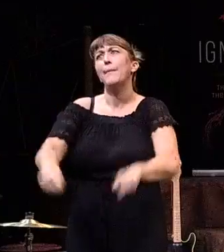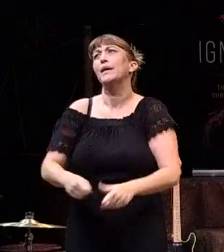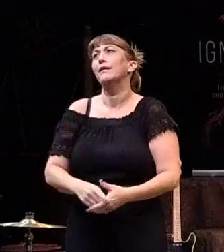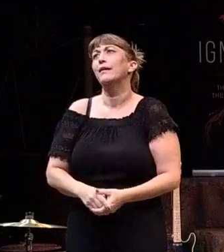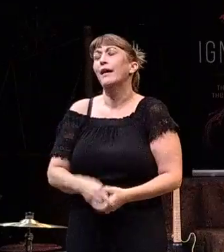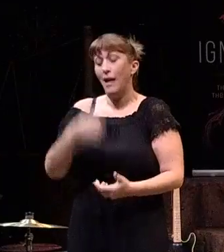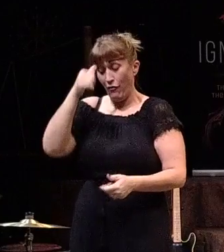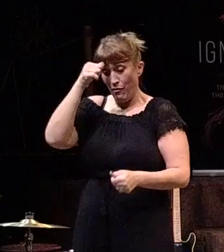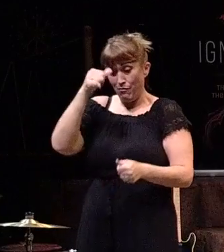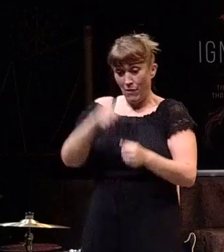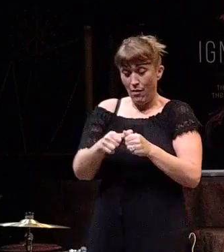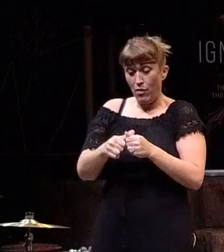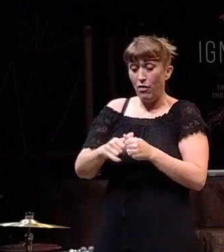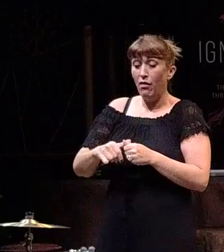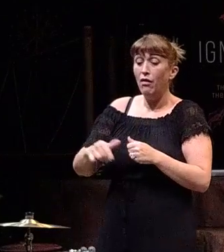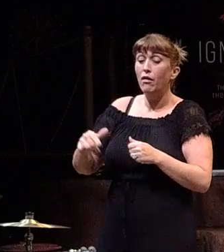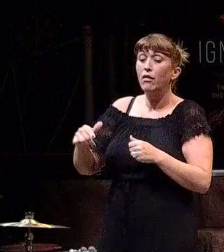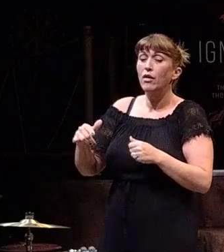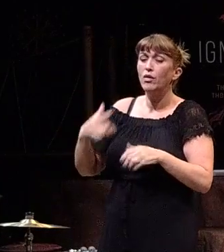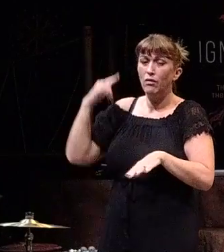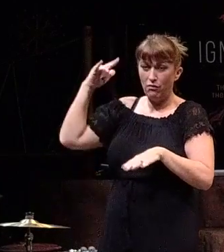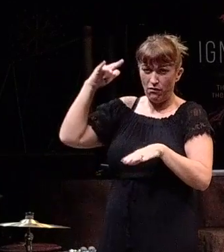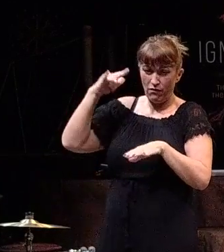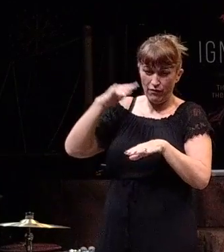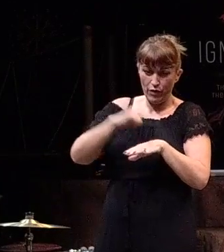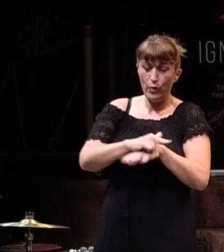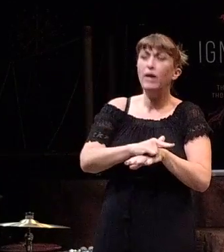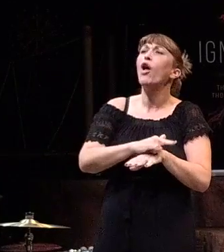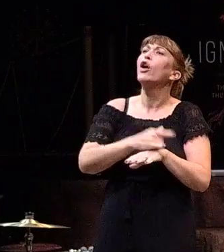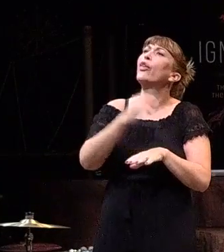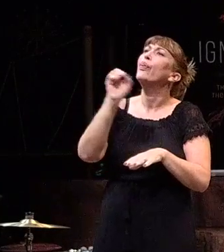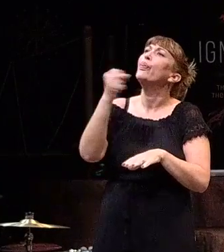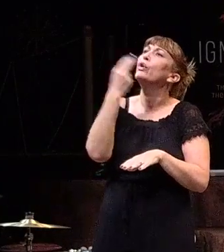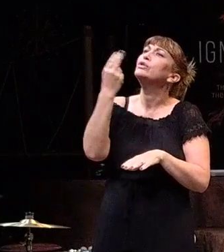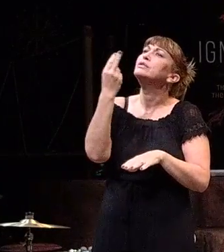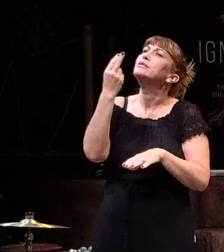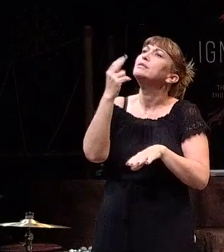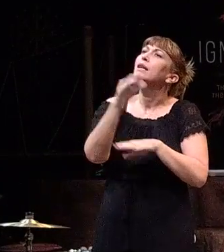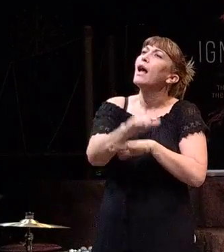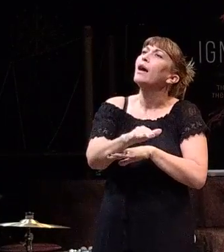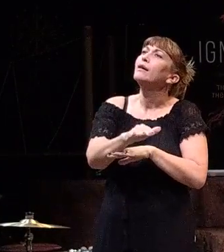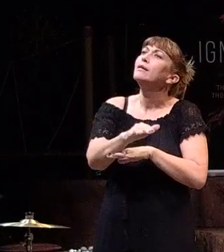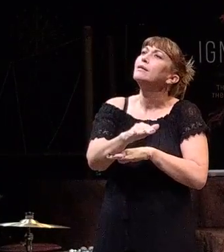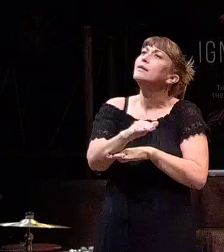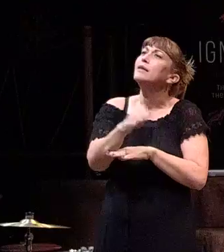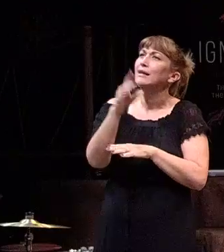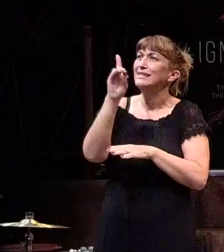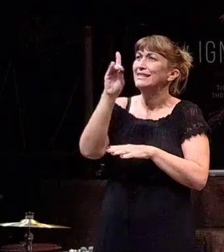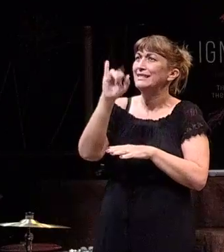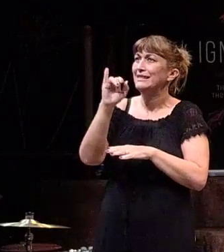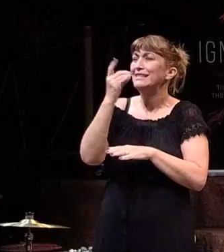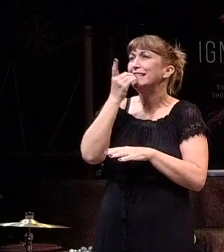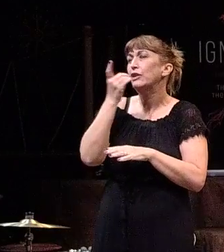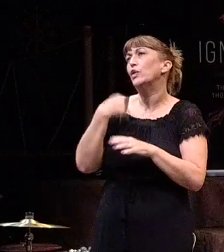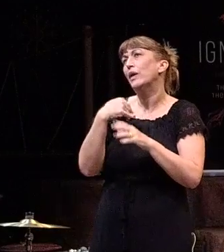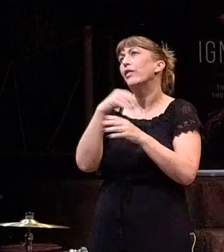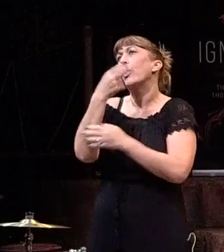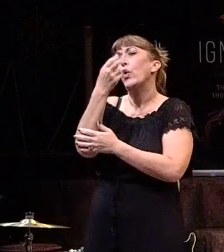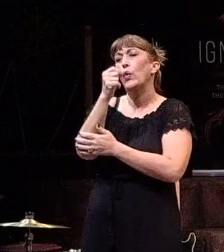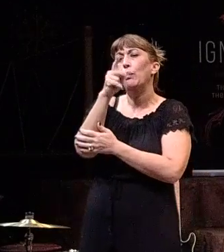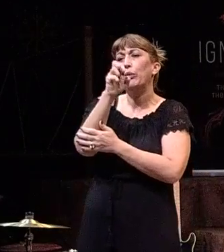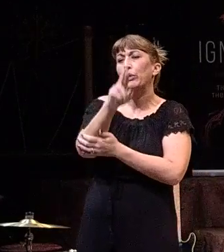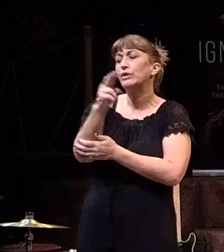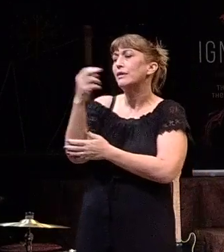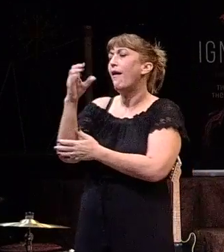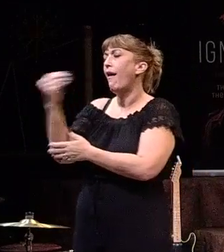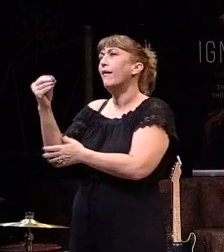And I remember we got in, I think it was a Thursday night. We had dinner with the Hoopers and the Sullivans. And